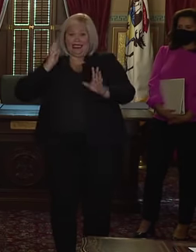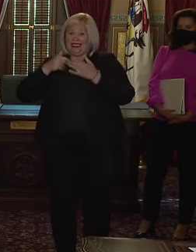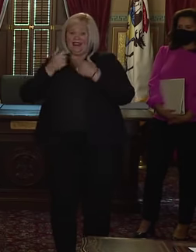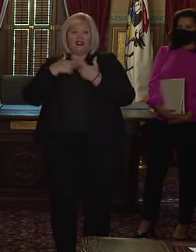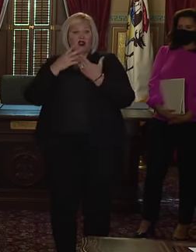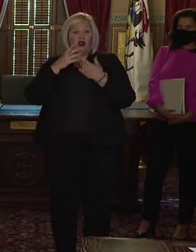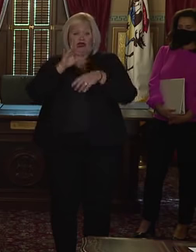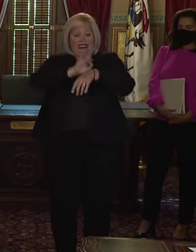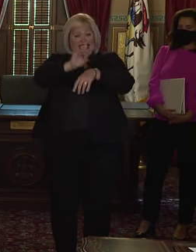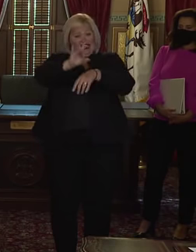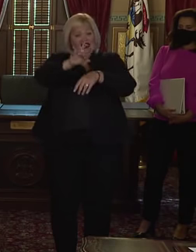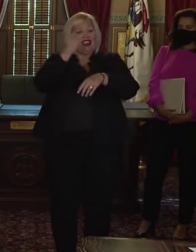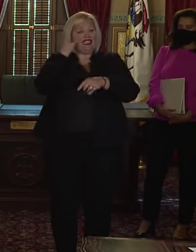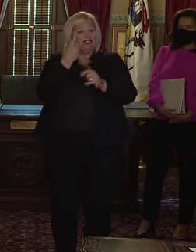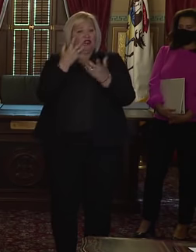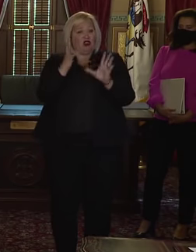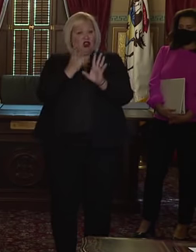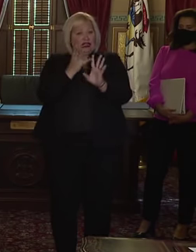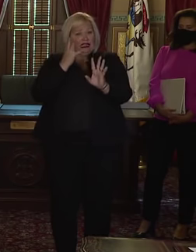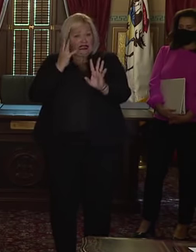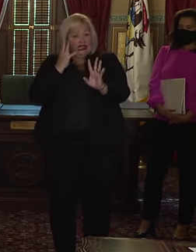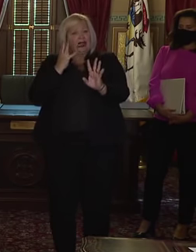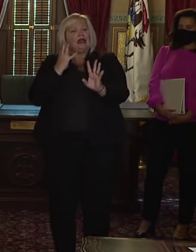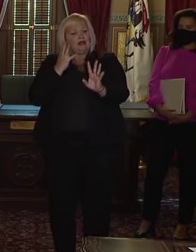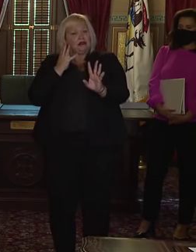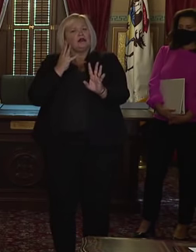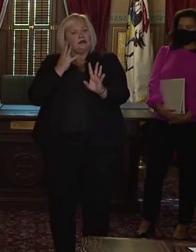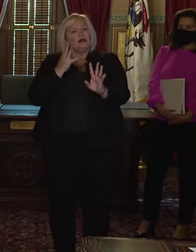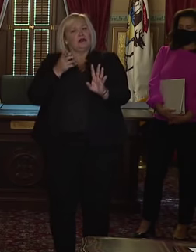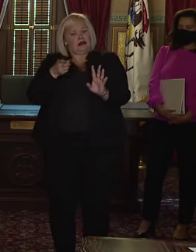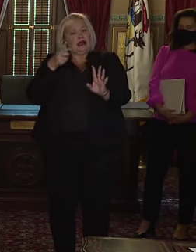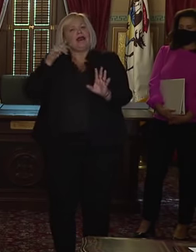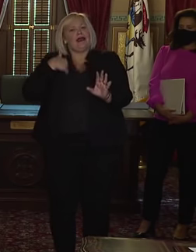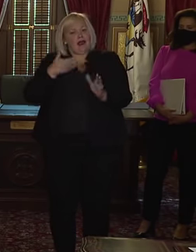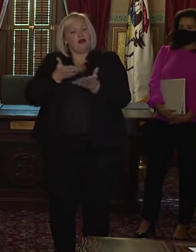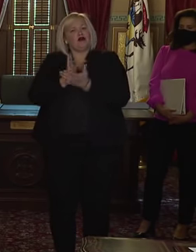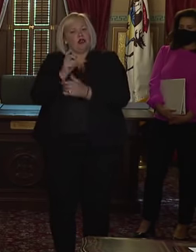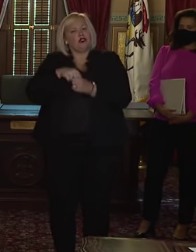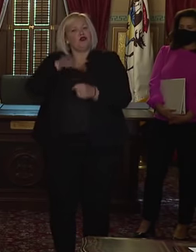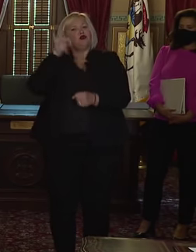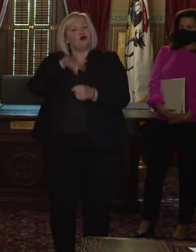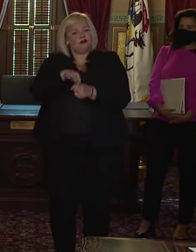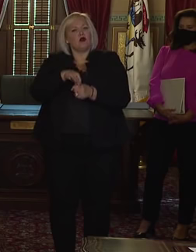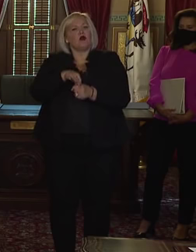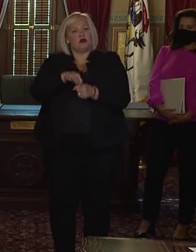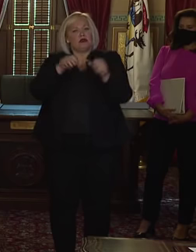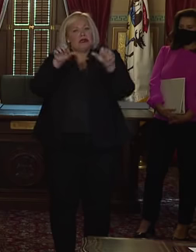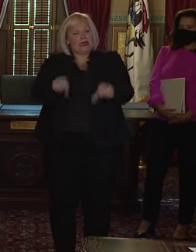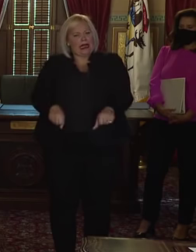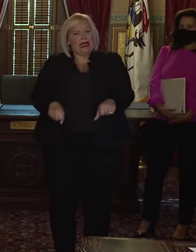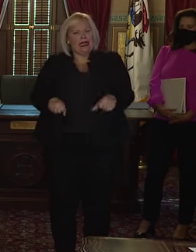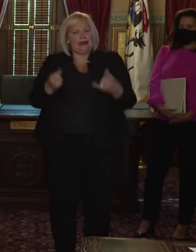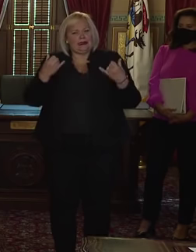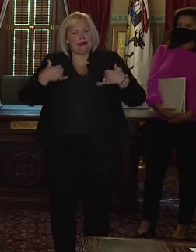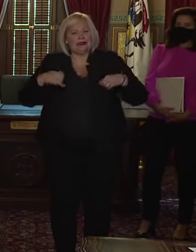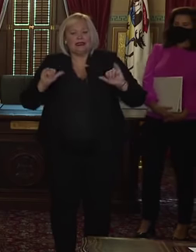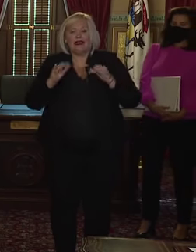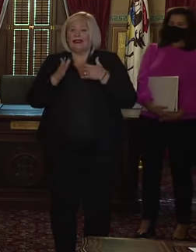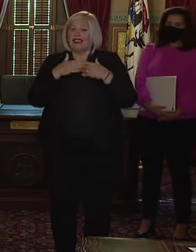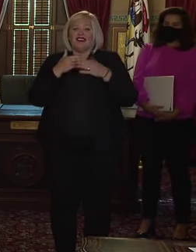.m. to register to vote is entitled to have a ballot that they can mark and cast